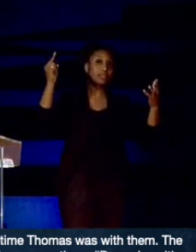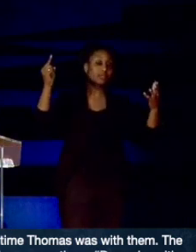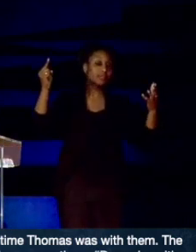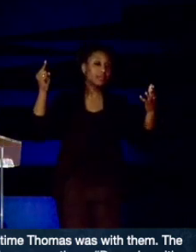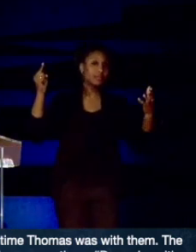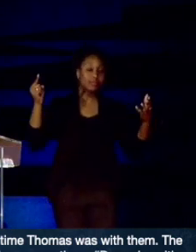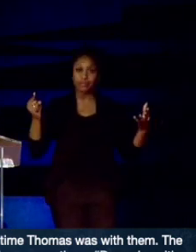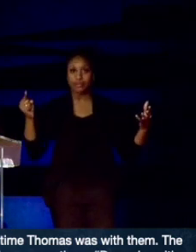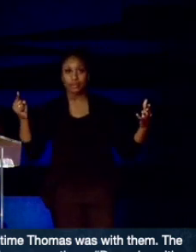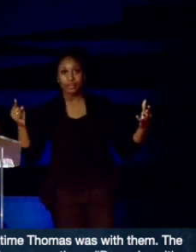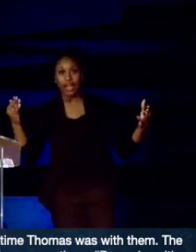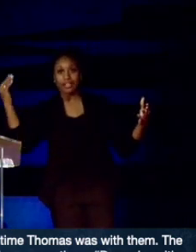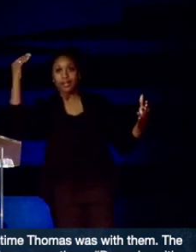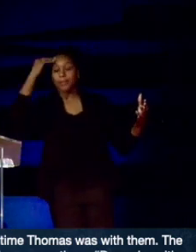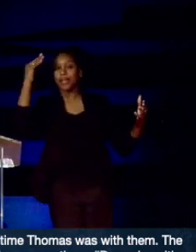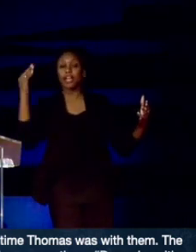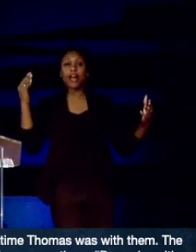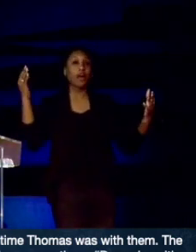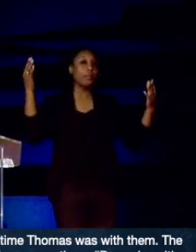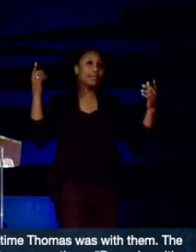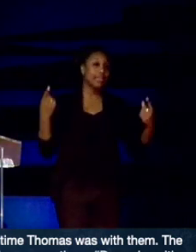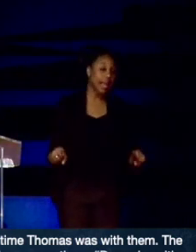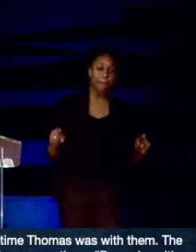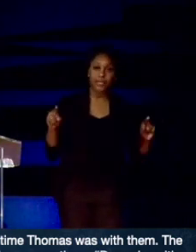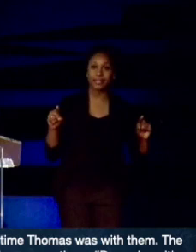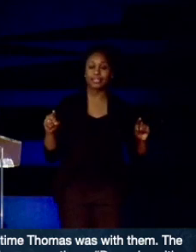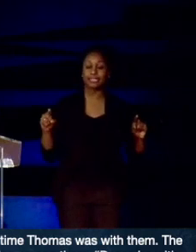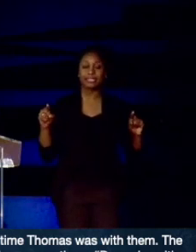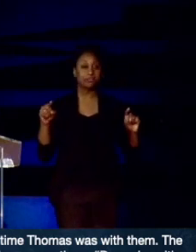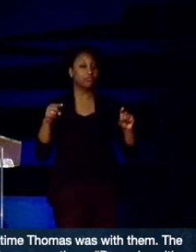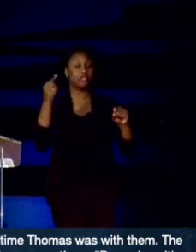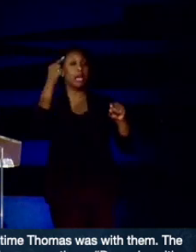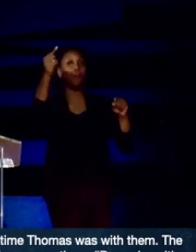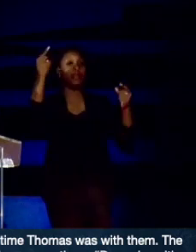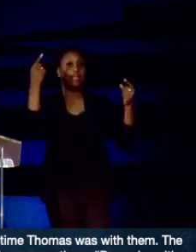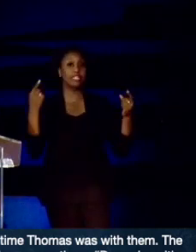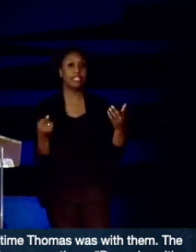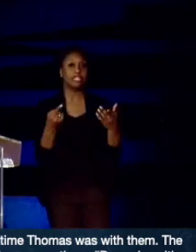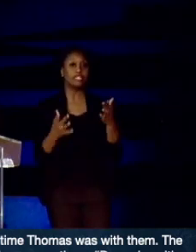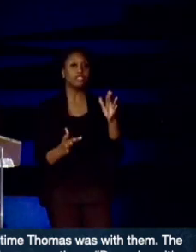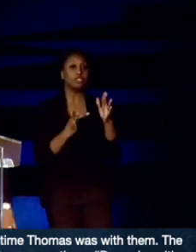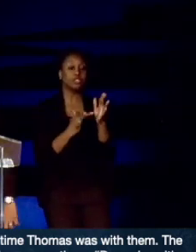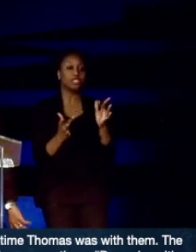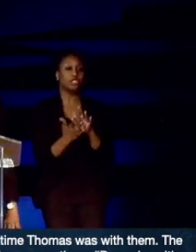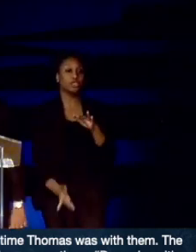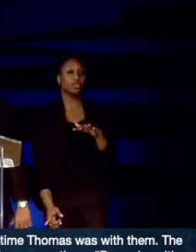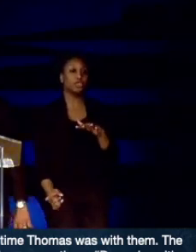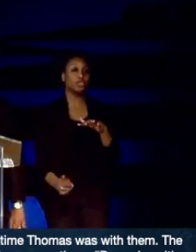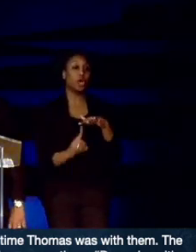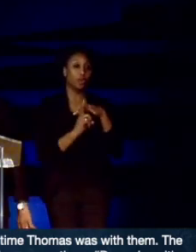always does because the text said he did it as before. Suddenly, Jesus showed up.